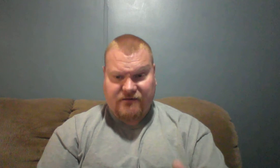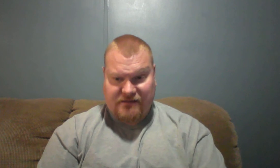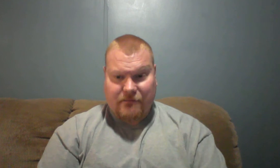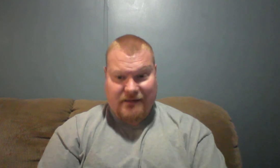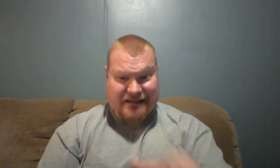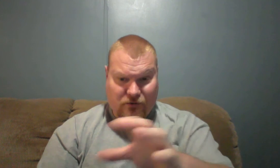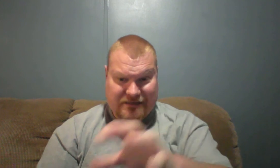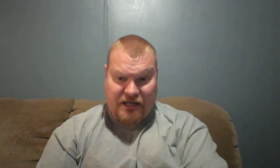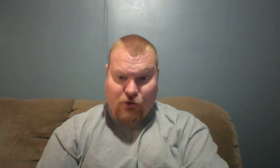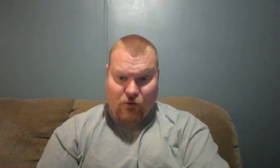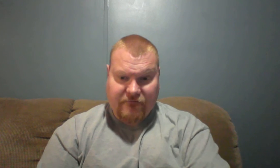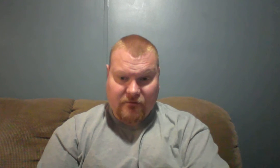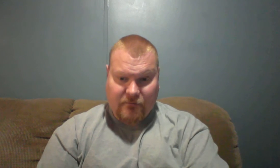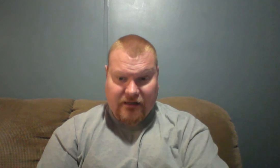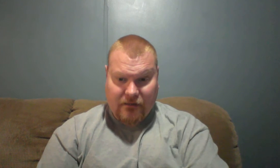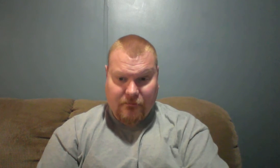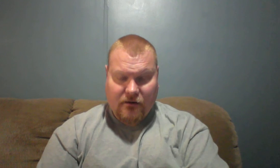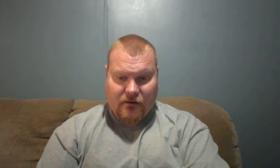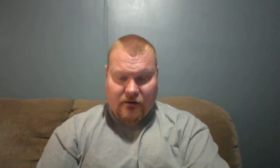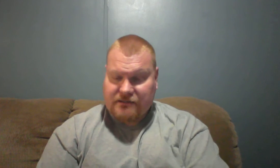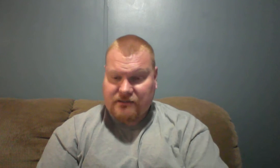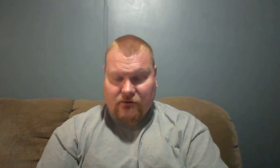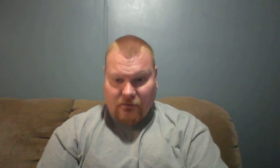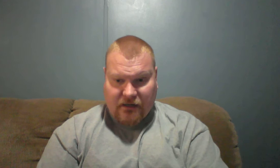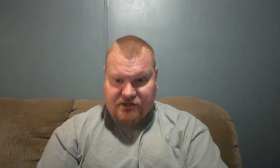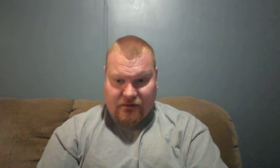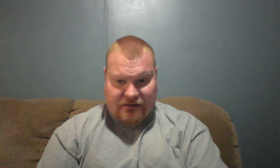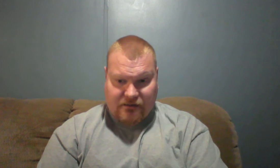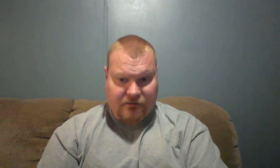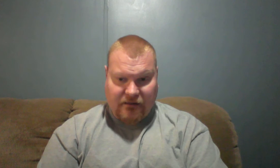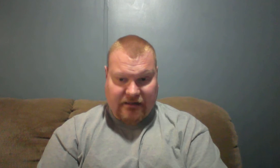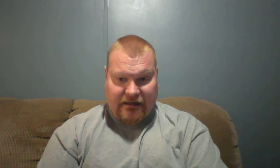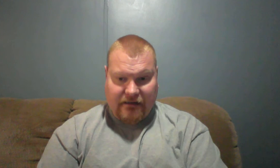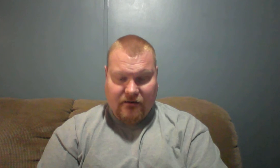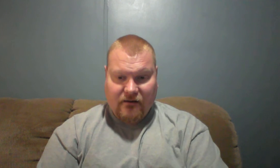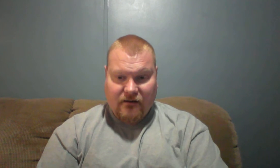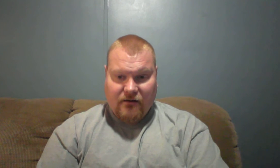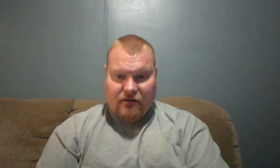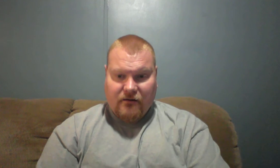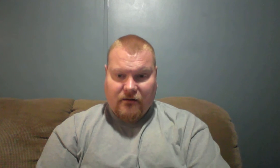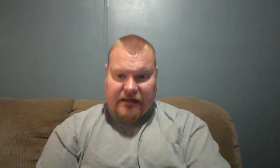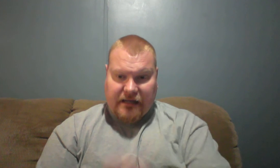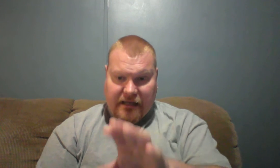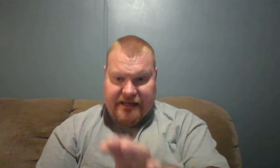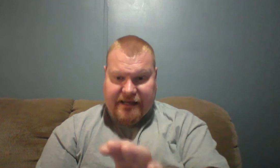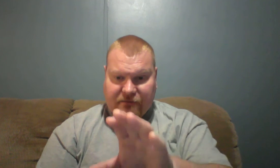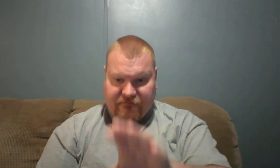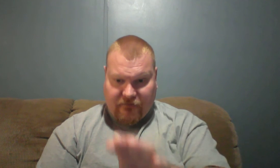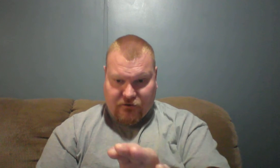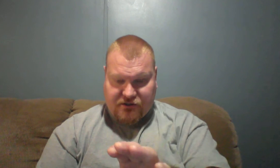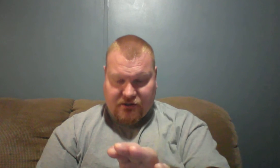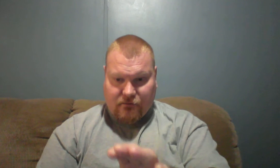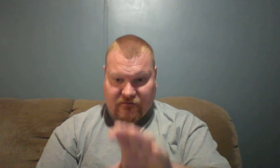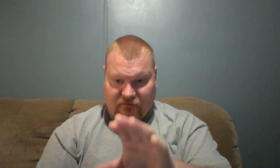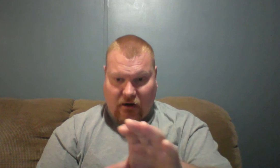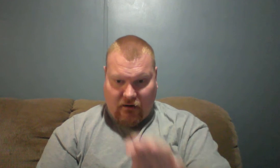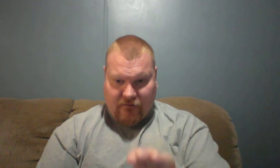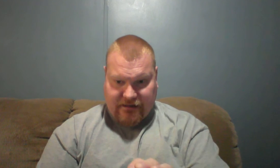something that's going to take you away from him he's not going to bless you with something like that he comes first before all things